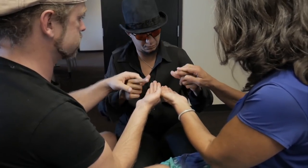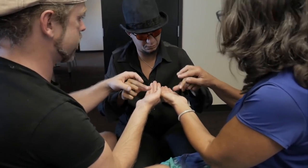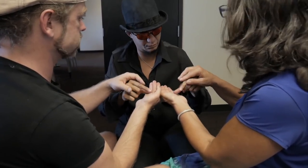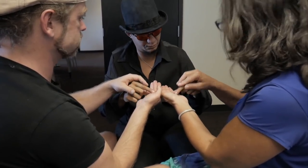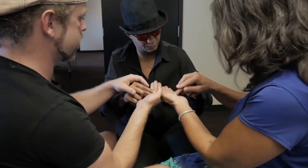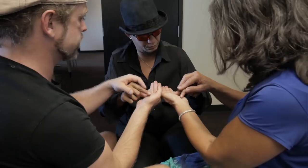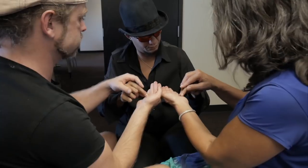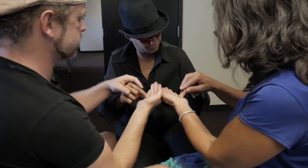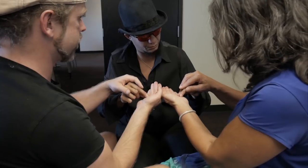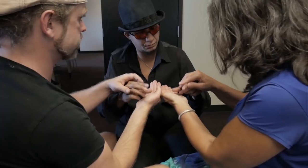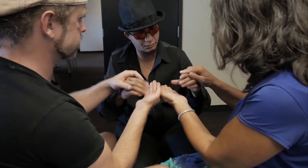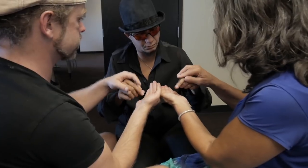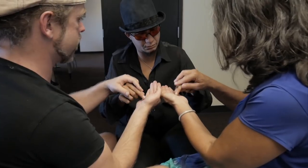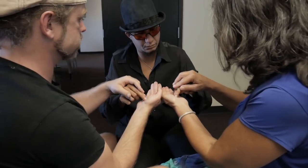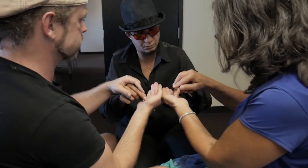describes the room layout.